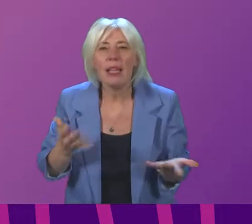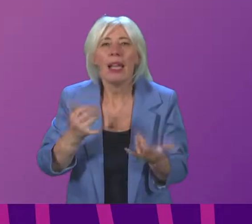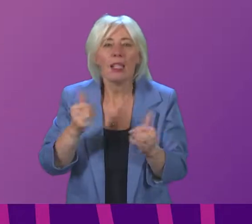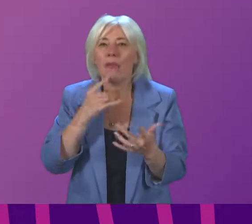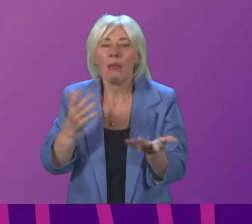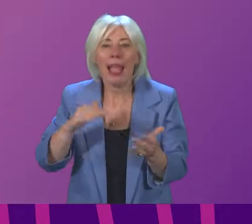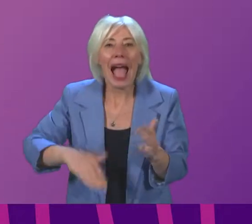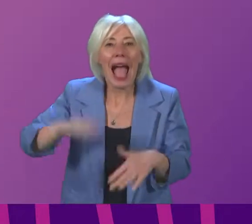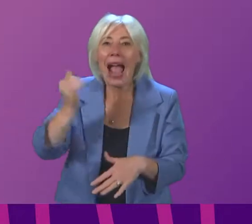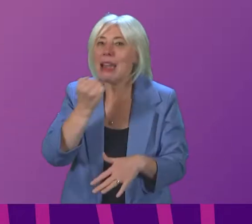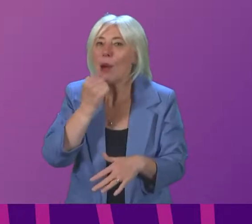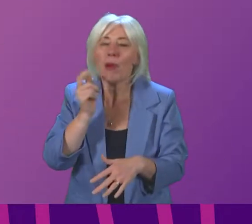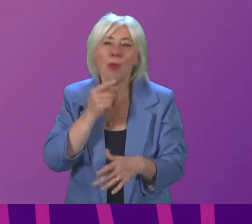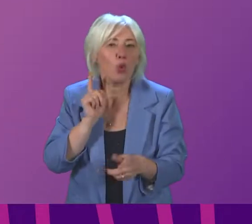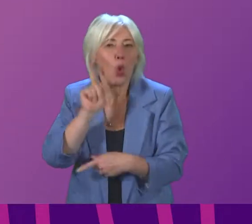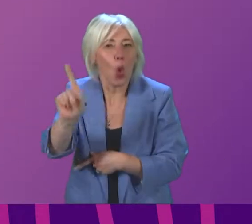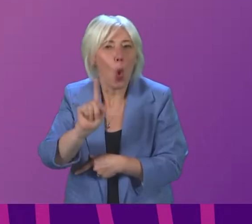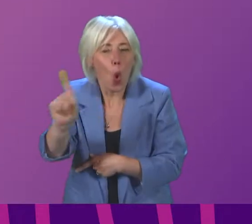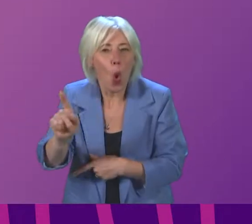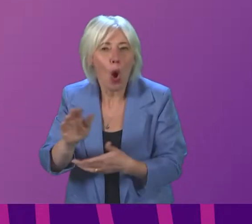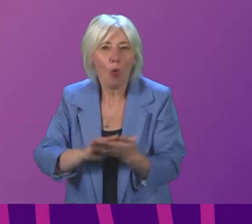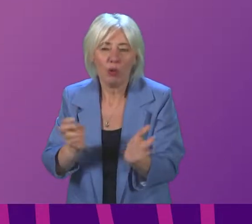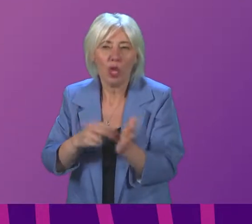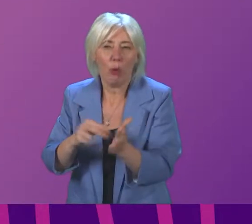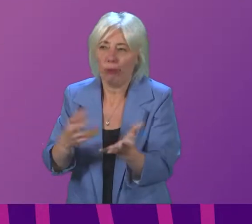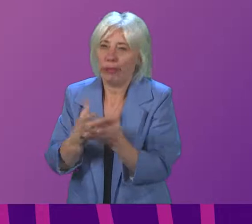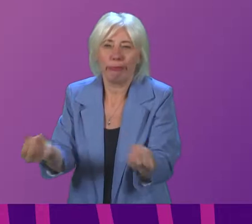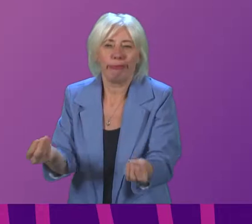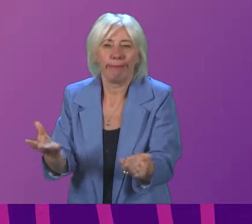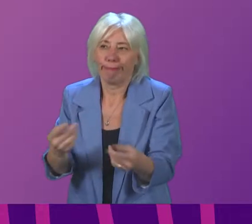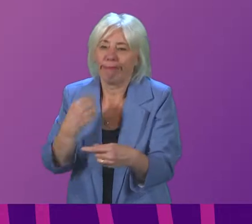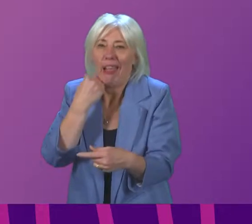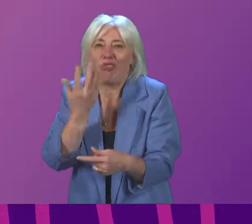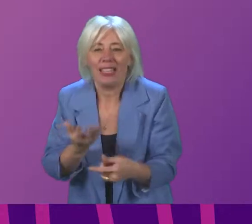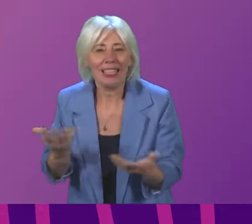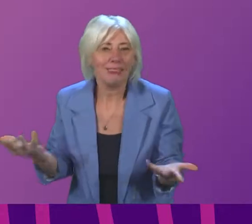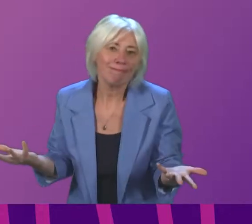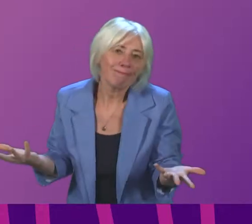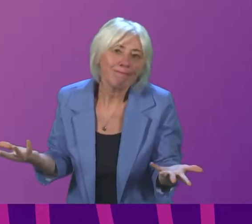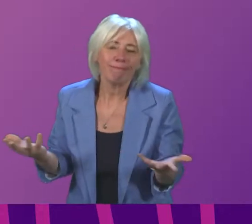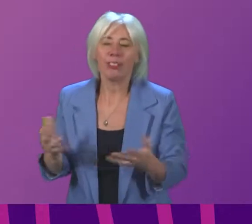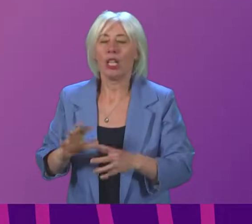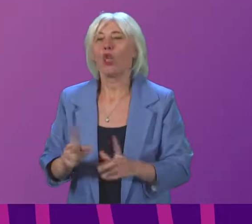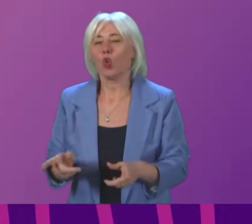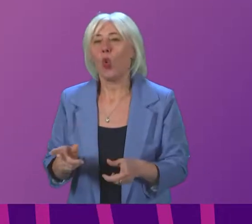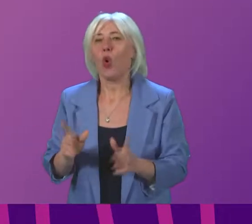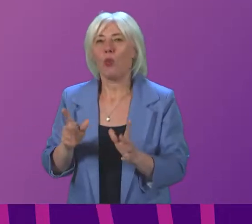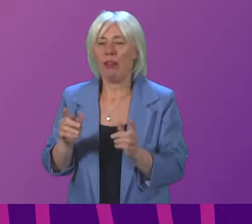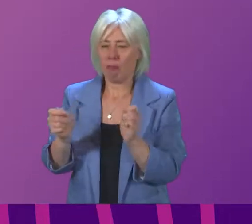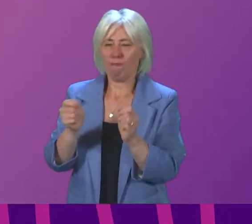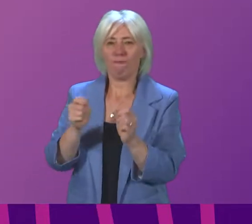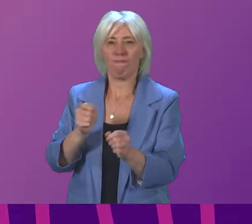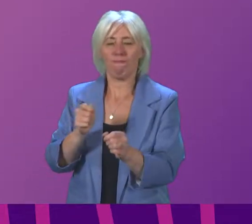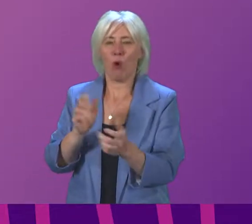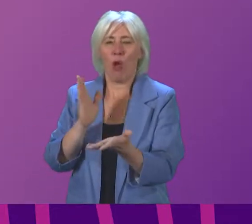very high do-not-attend rates, and that means we have appointments that are lost on a daily basis to the system. So we flex the system